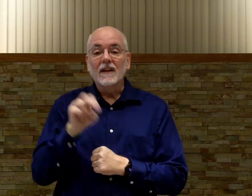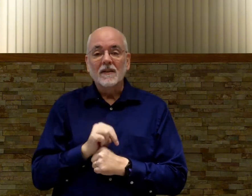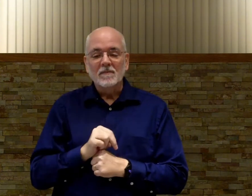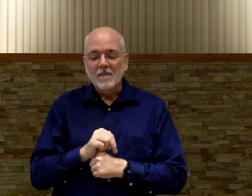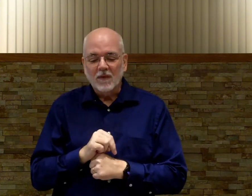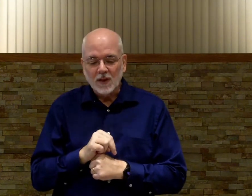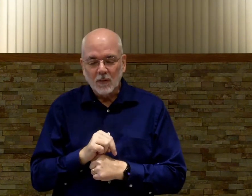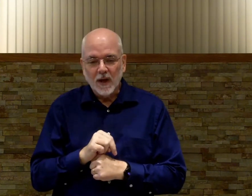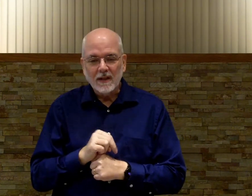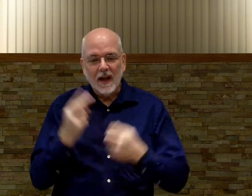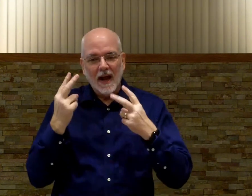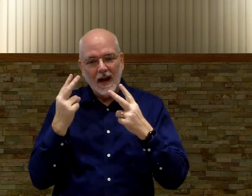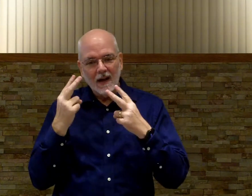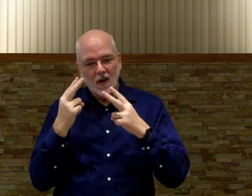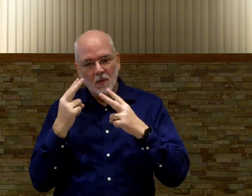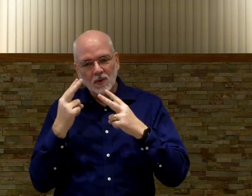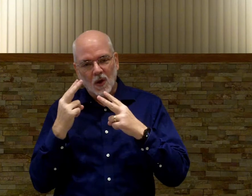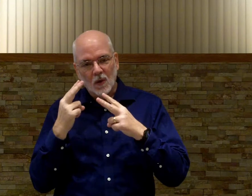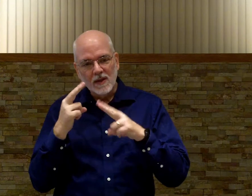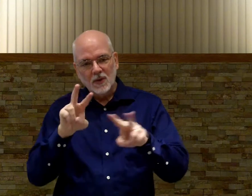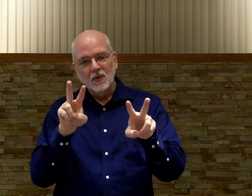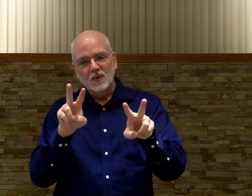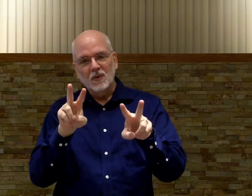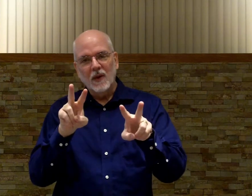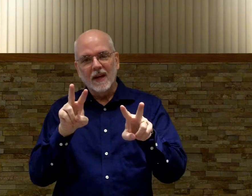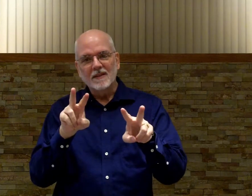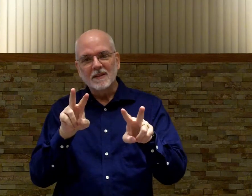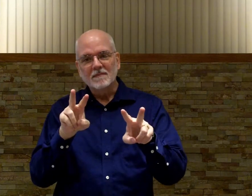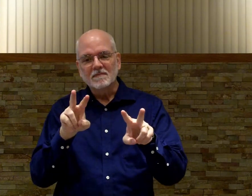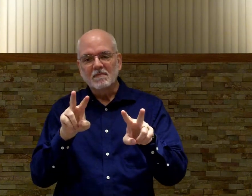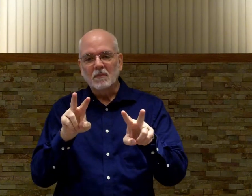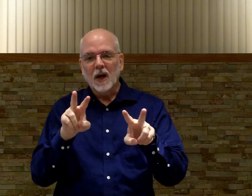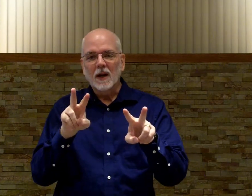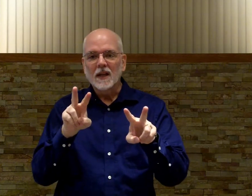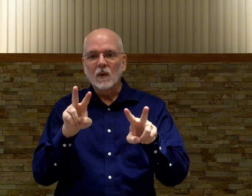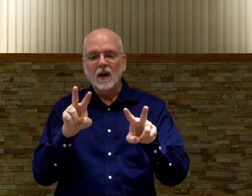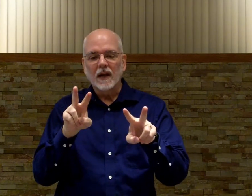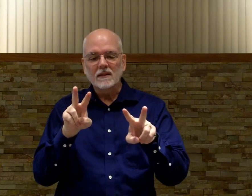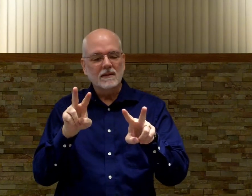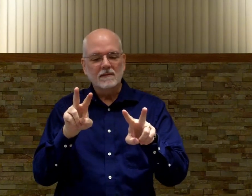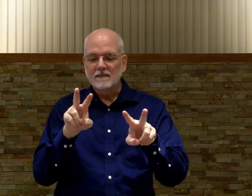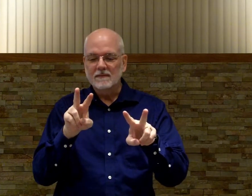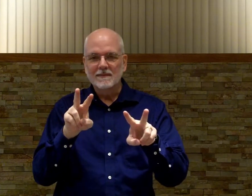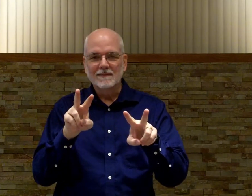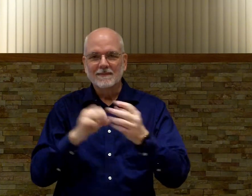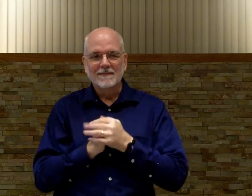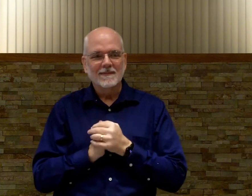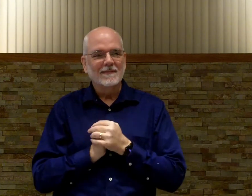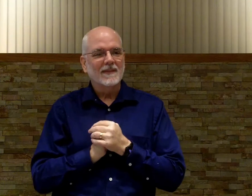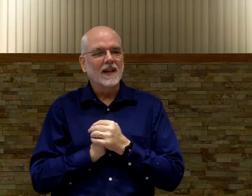for some reason i almost always do two hands probably because i wear glasses what